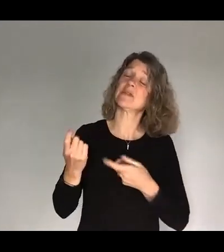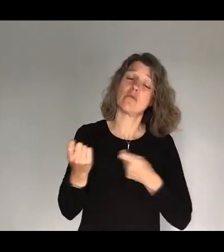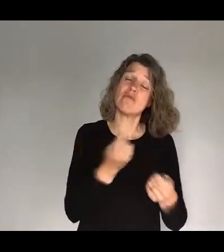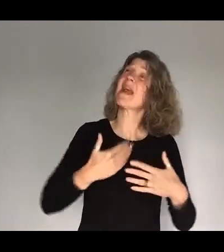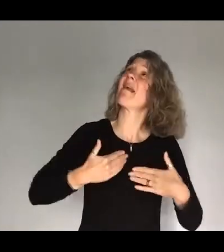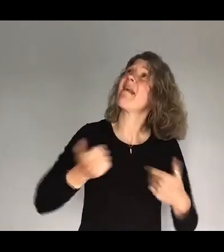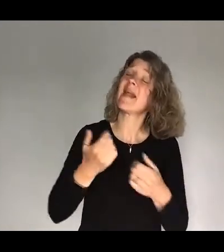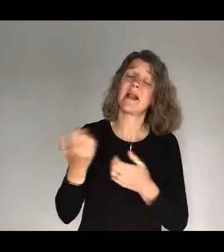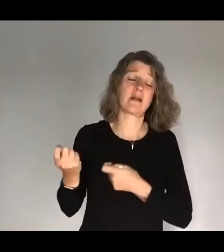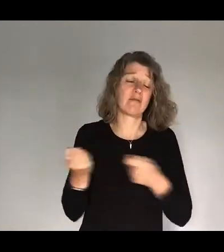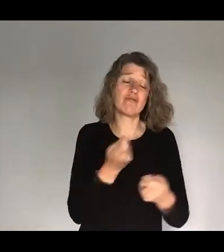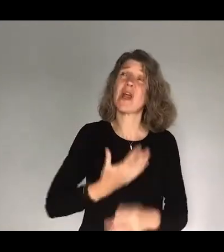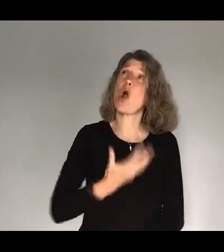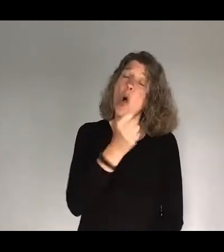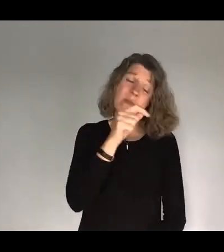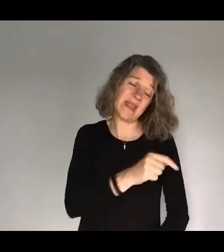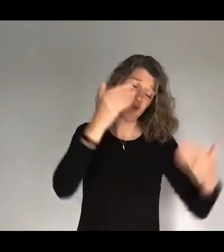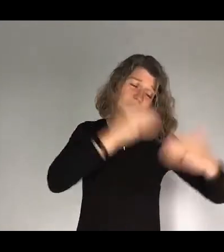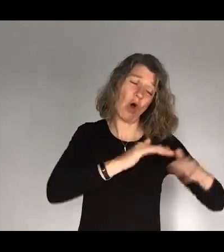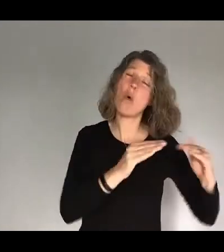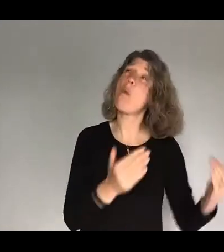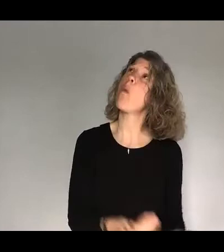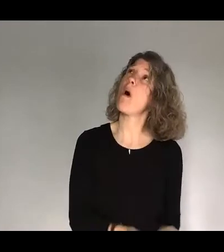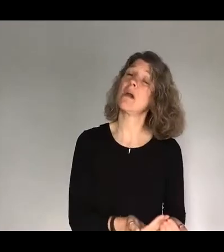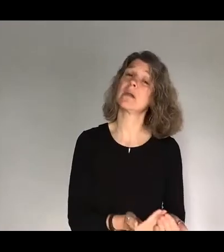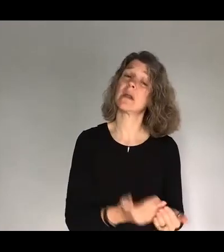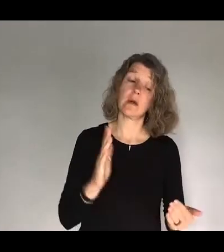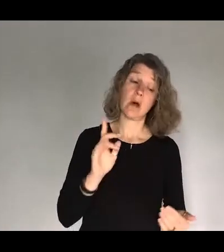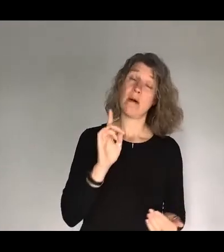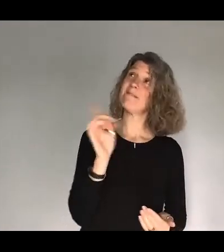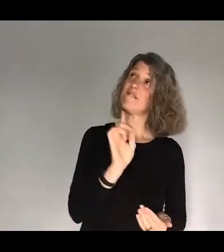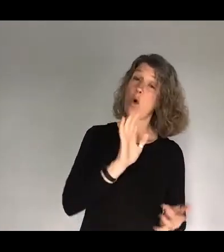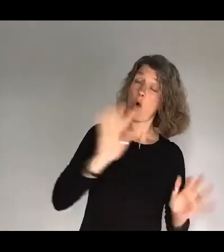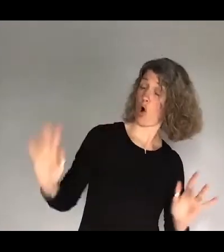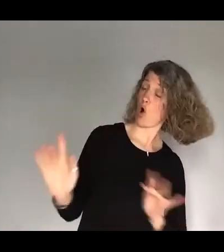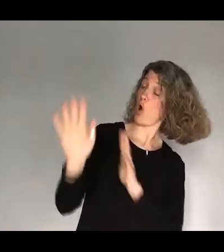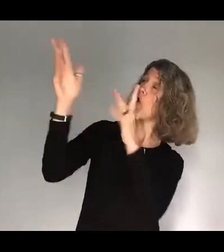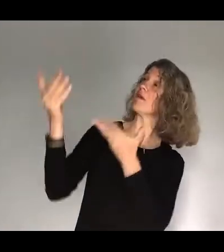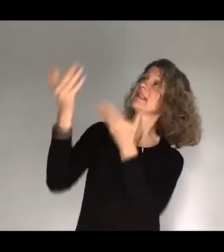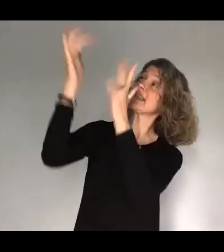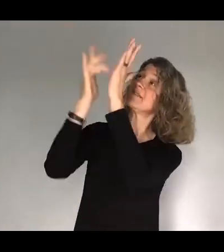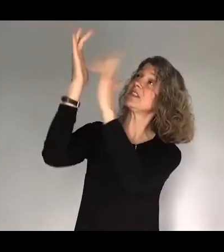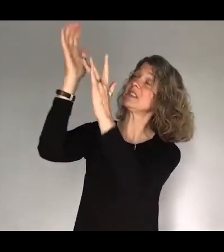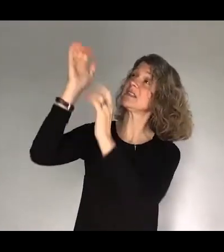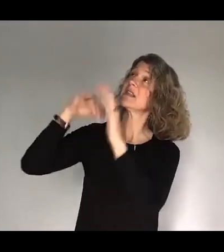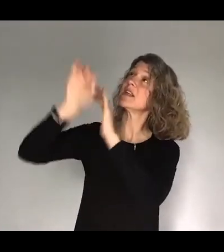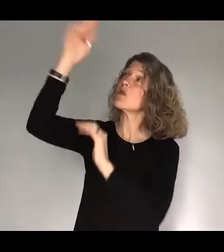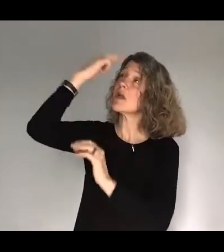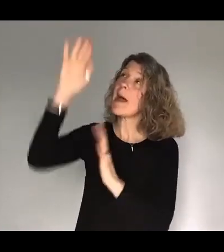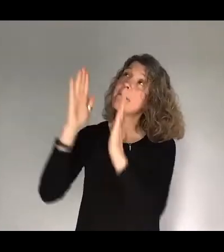dark and weary world. And would all glory would be given to your son, Jesus. In your name we pray. Amen. And